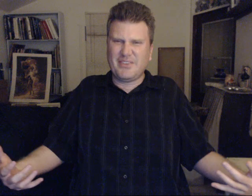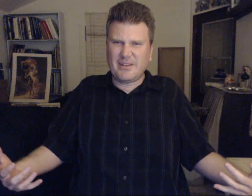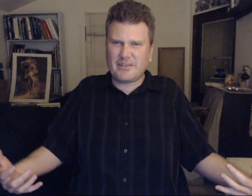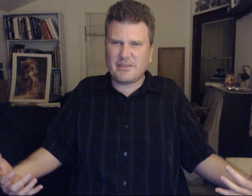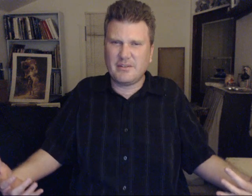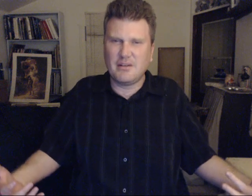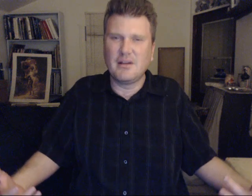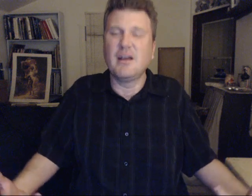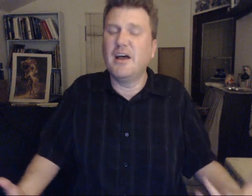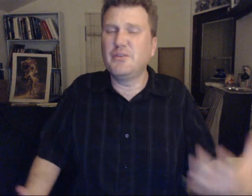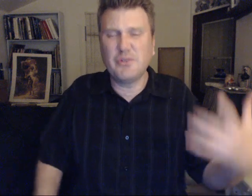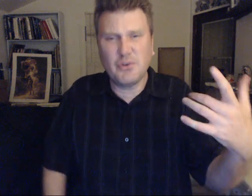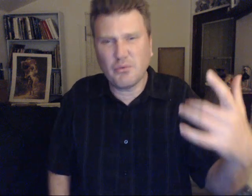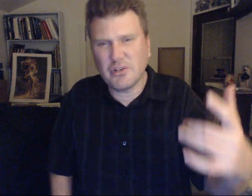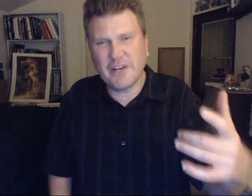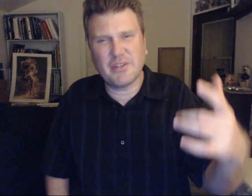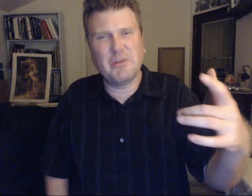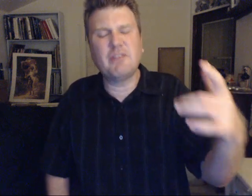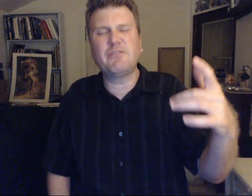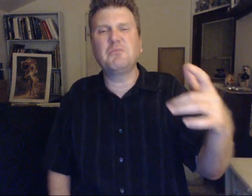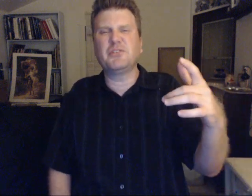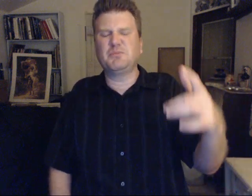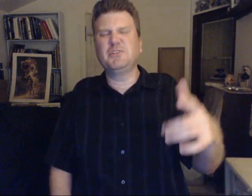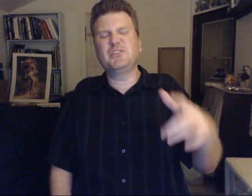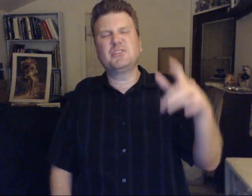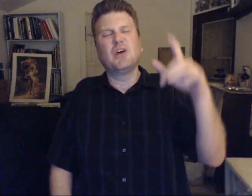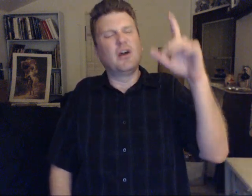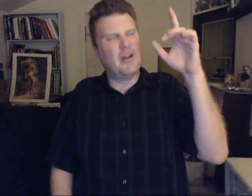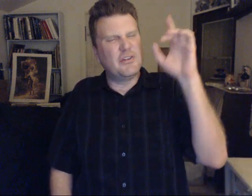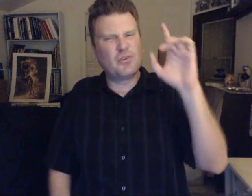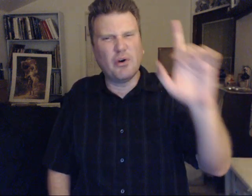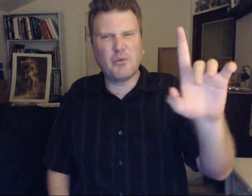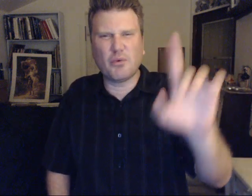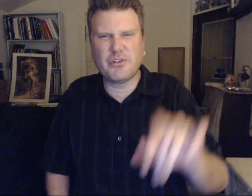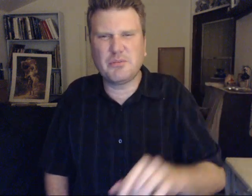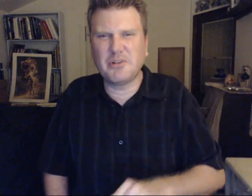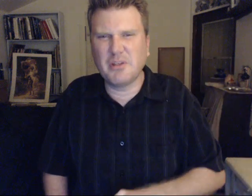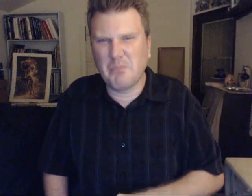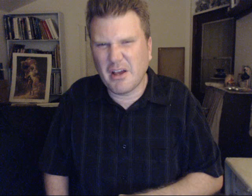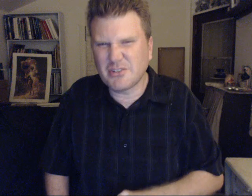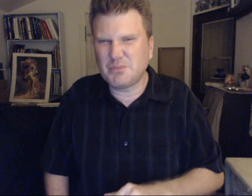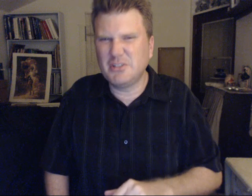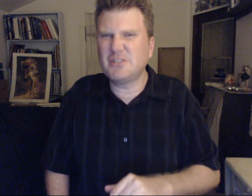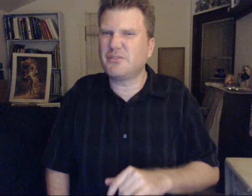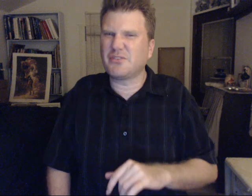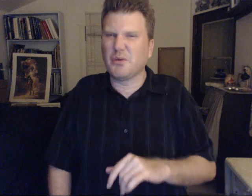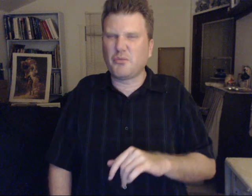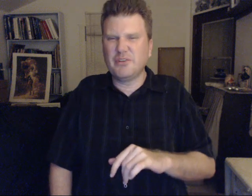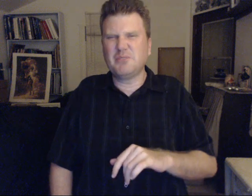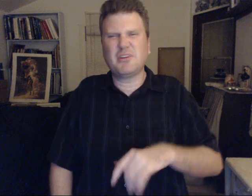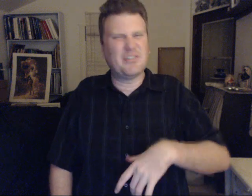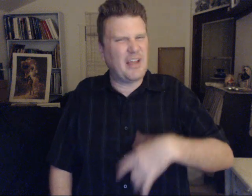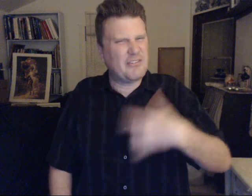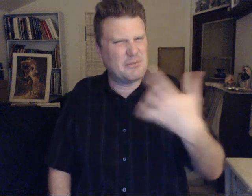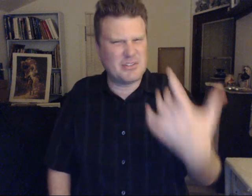things. Things. And we do realize that many female species. Enjoy worshiping the male species. For some reason. Because they have so much.